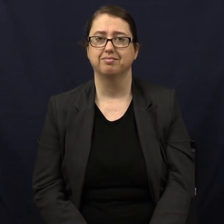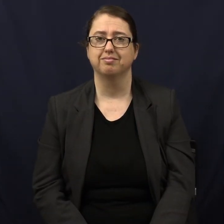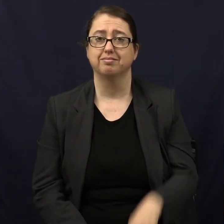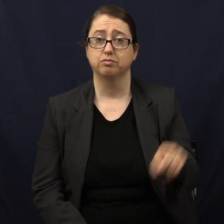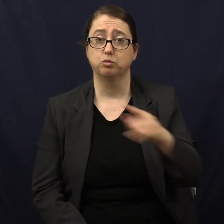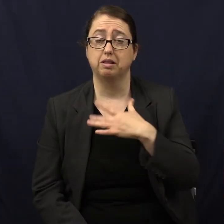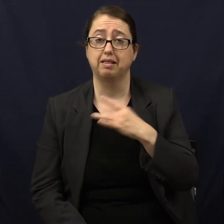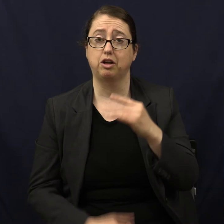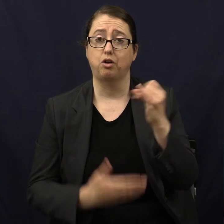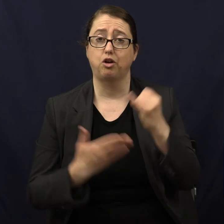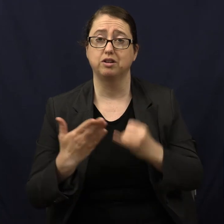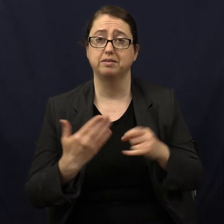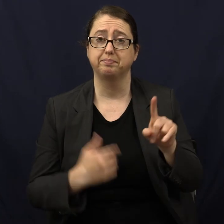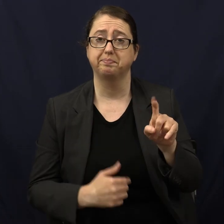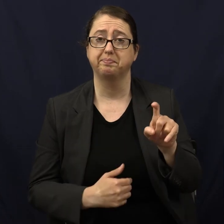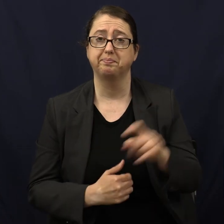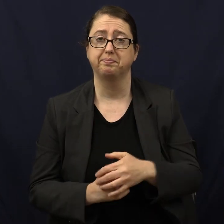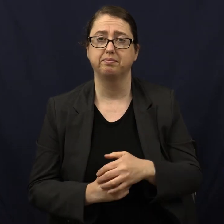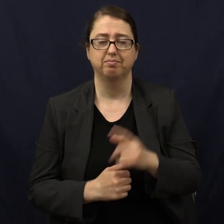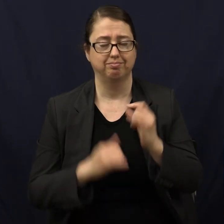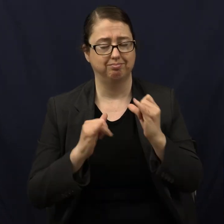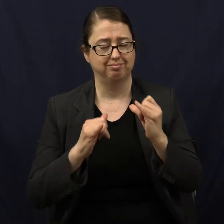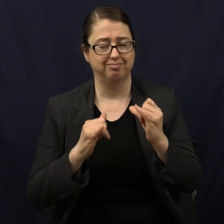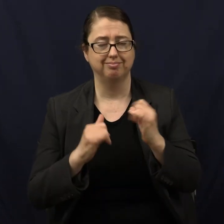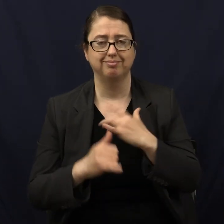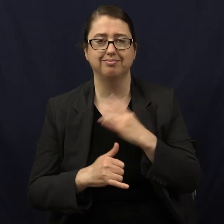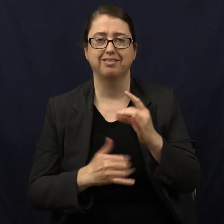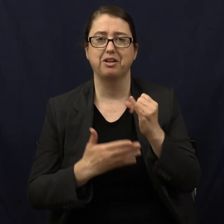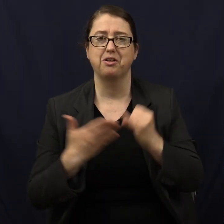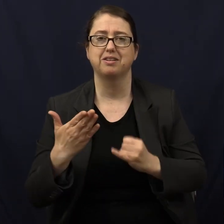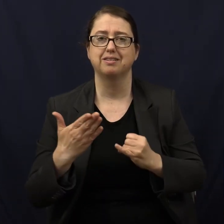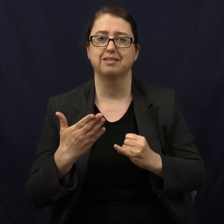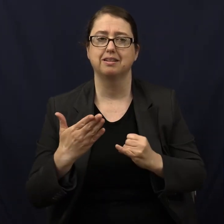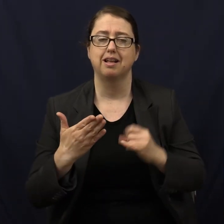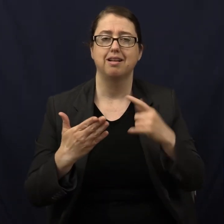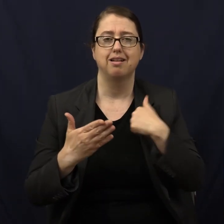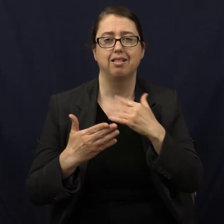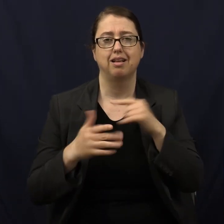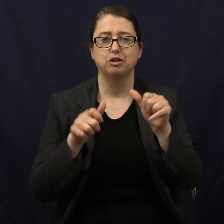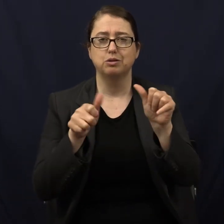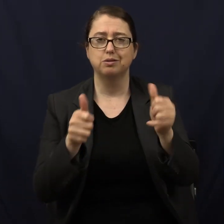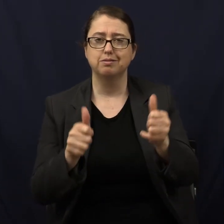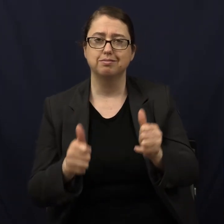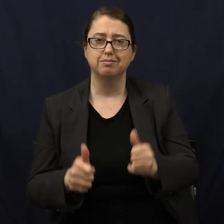Anyone like art? I do too. Who likes sculpture?